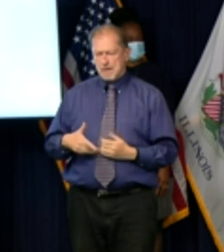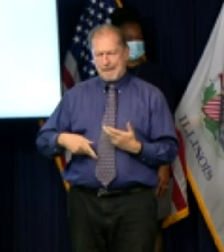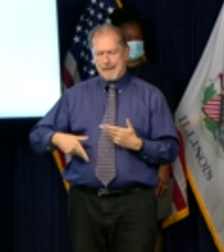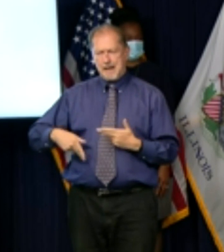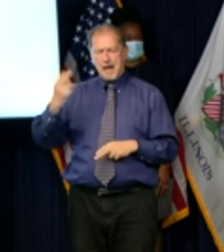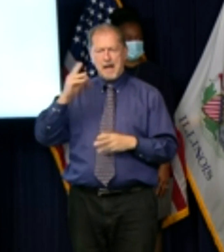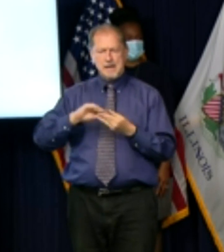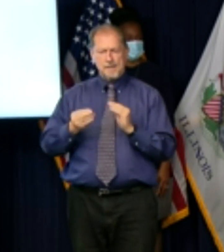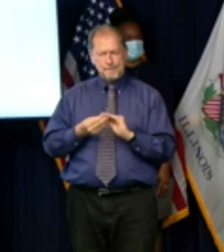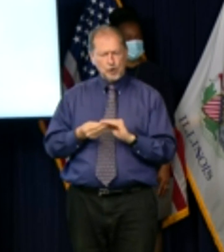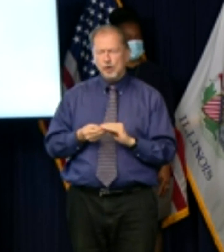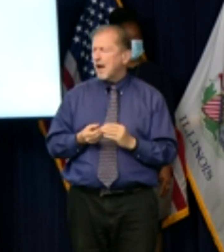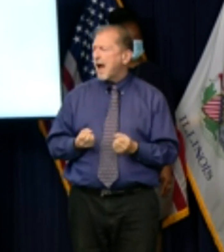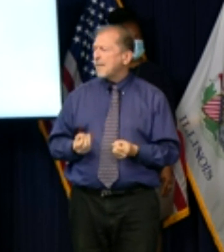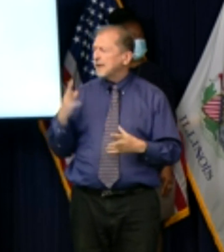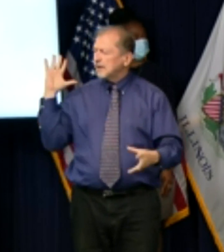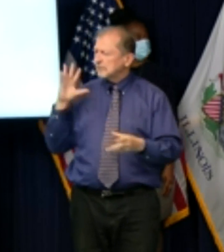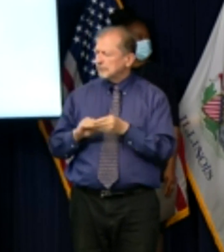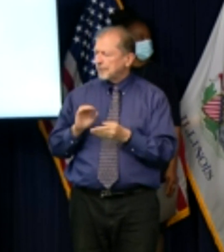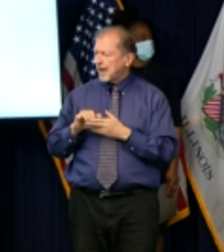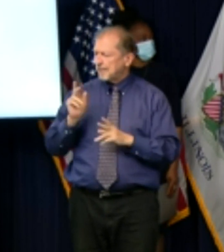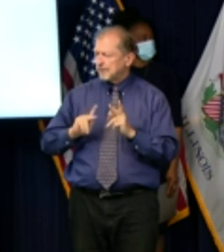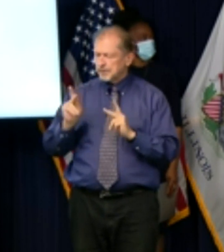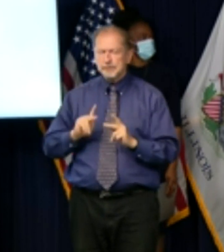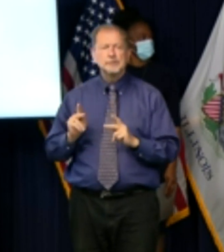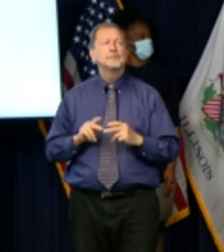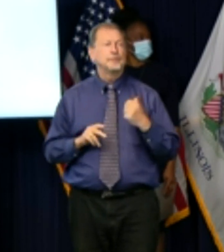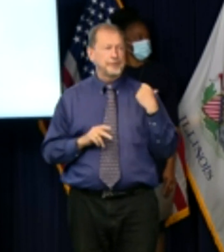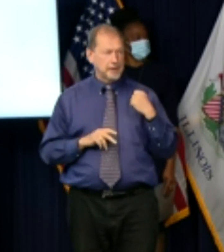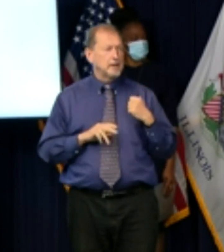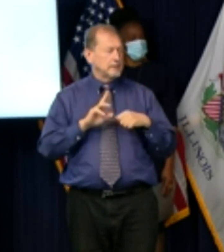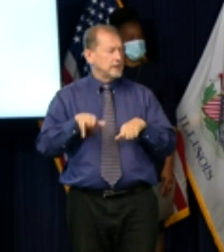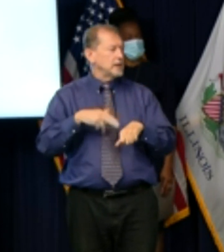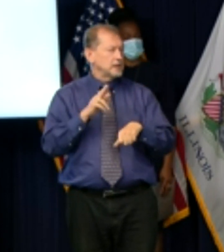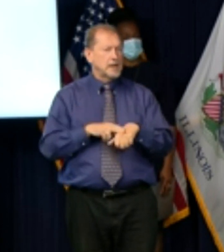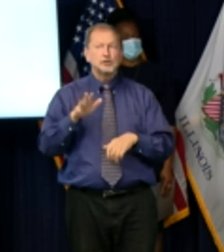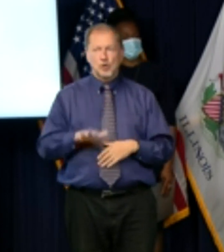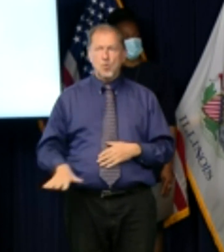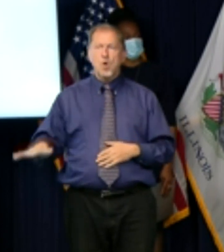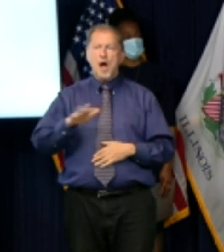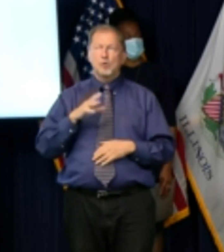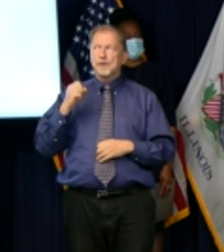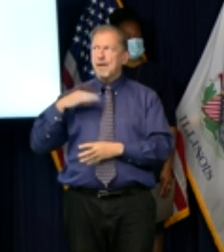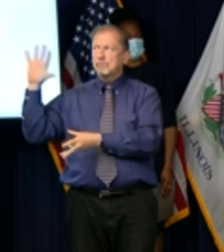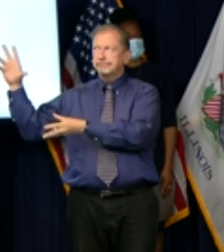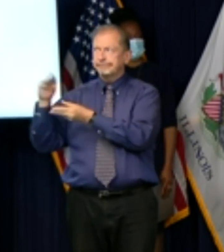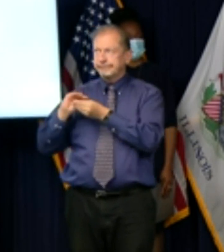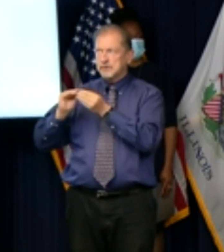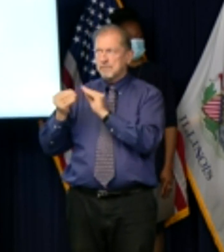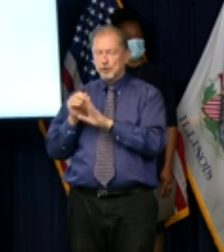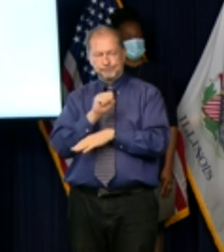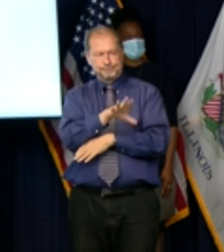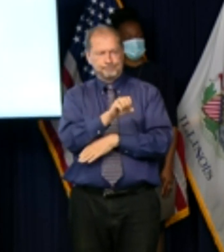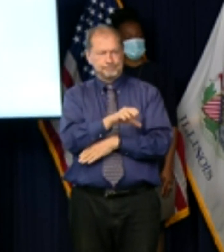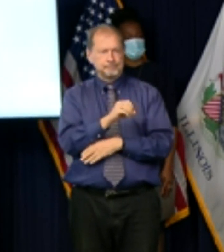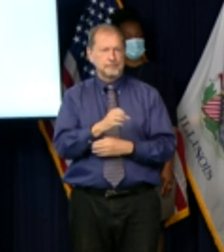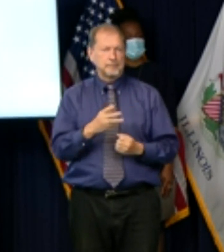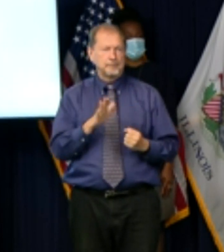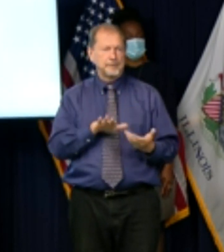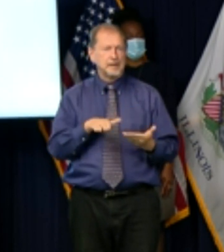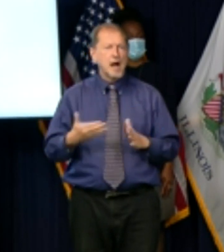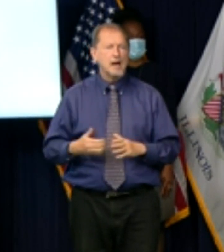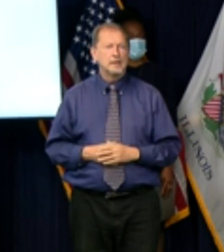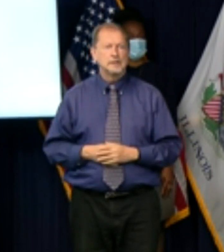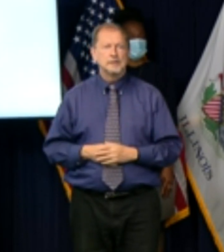we can get that point is that a nationwide figure dr singh yeah yeah we'll we'll get you the number for illinois you were